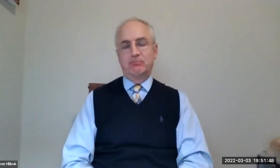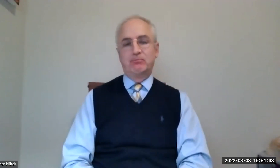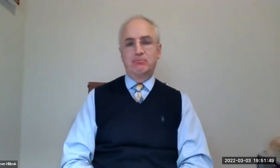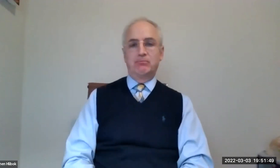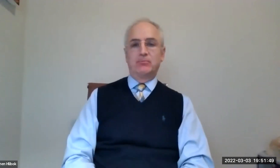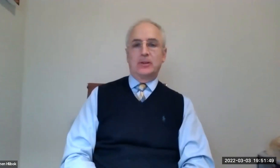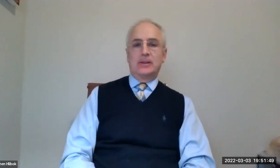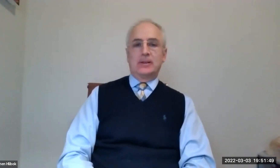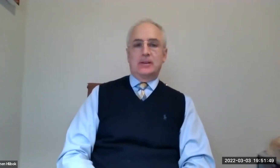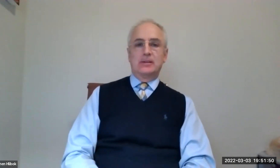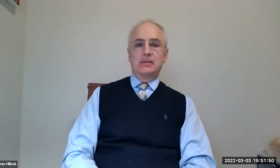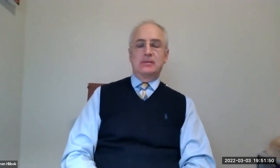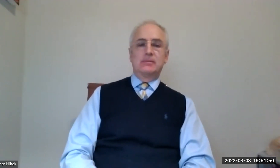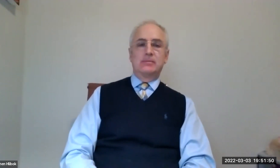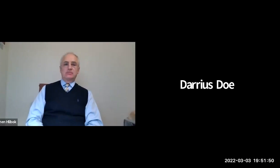It depends on the needs of the individual.